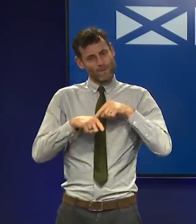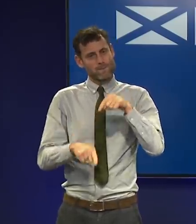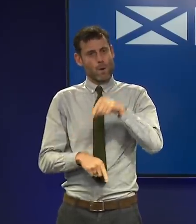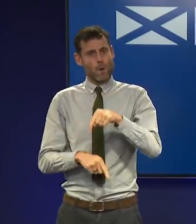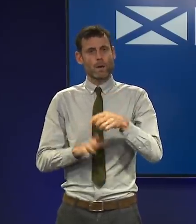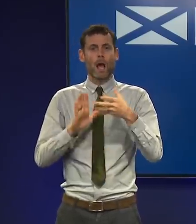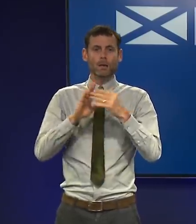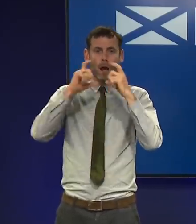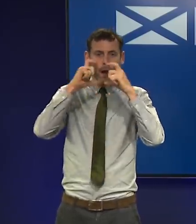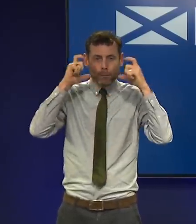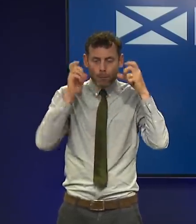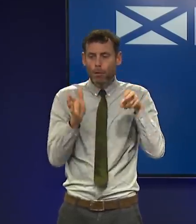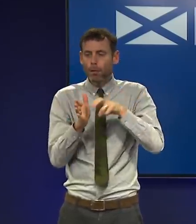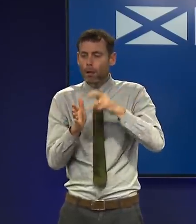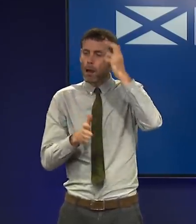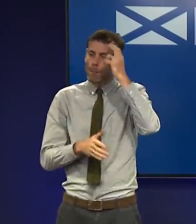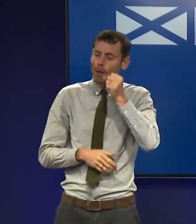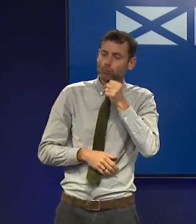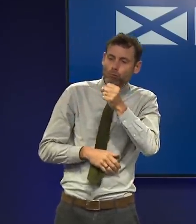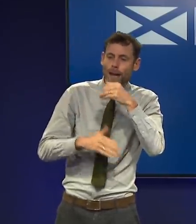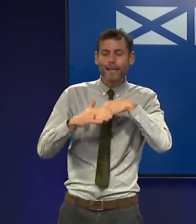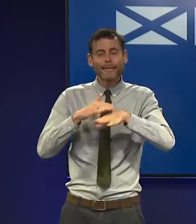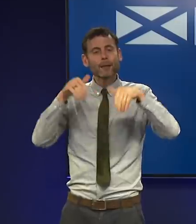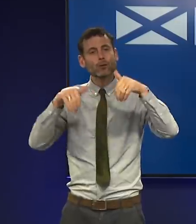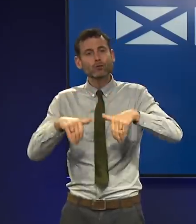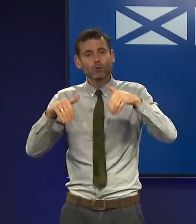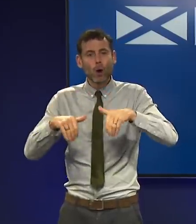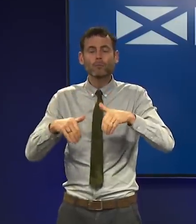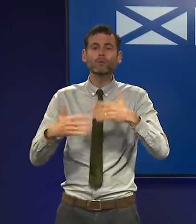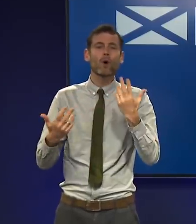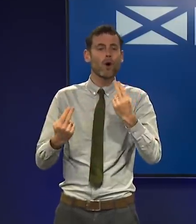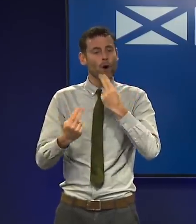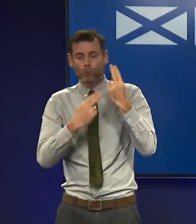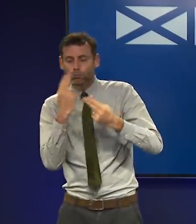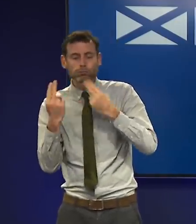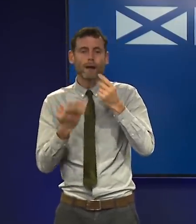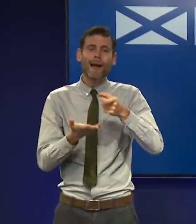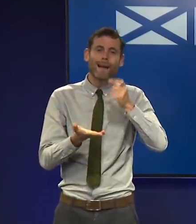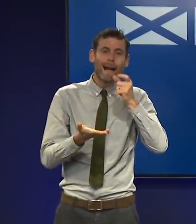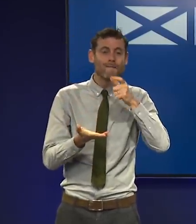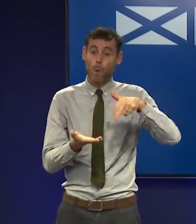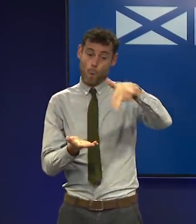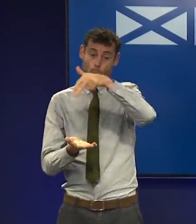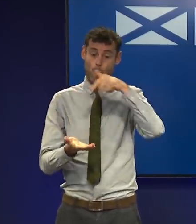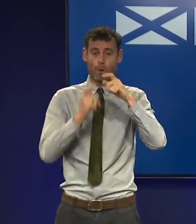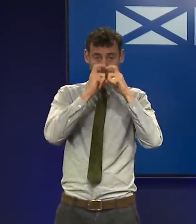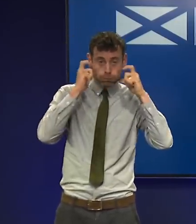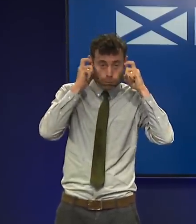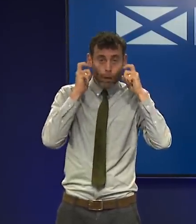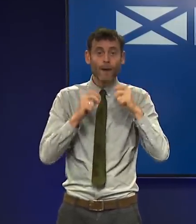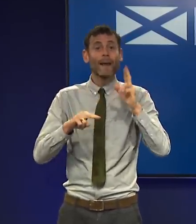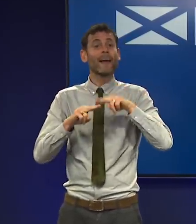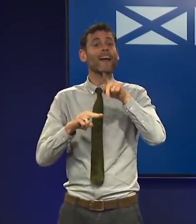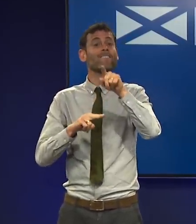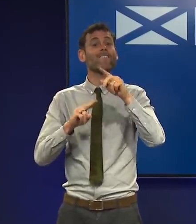coverings on public transport, in shops, and whenever you're moving about in hospitality settings. Keep windows open if you have people in your house